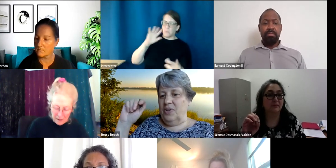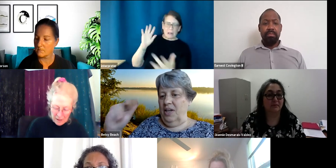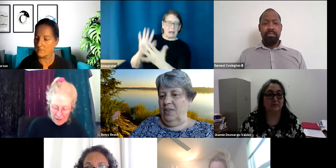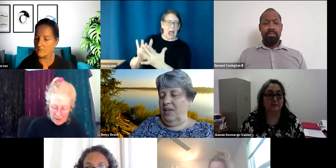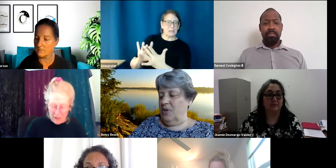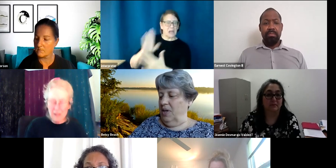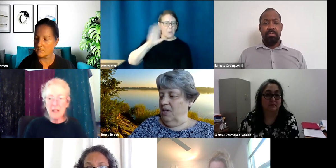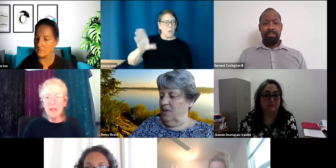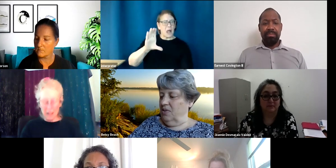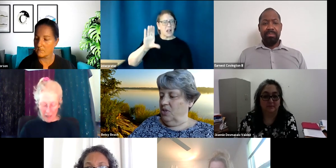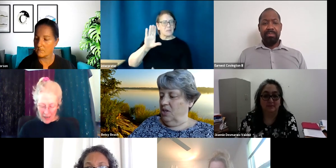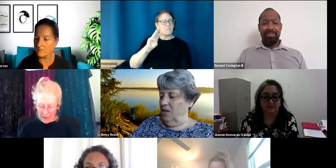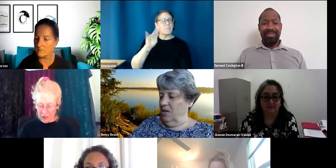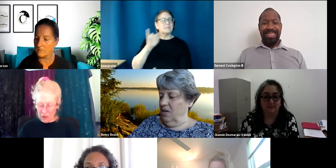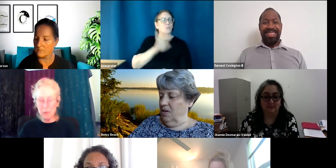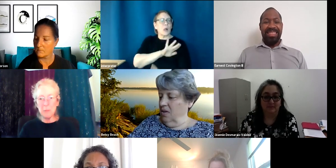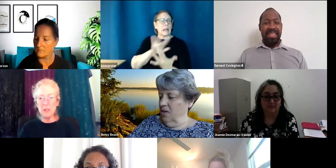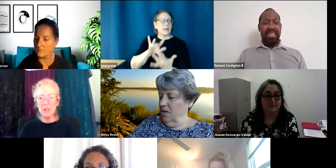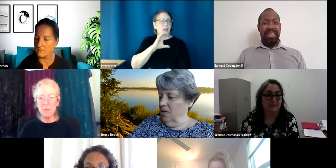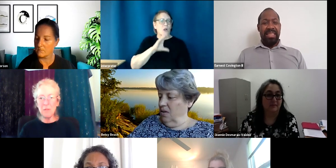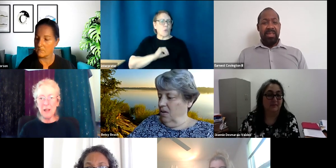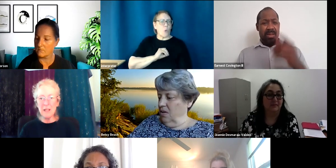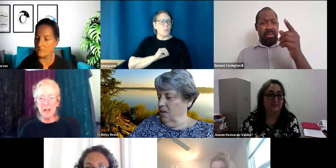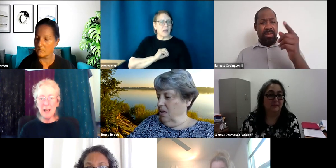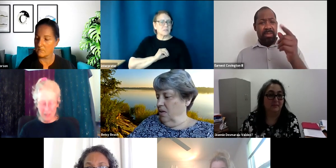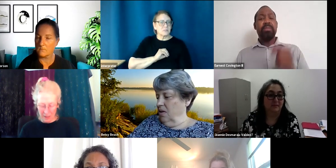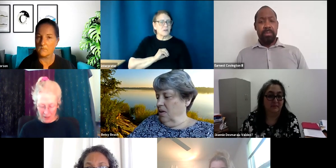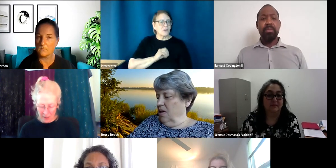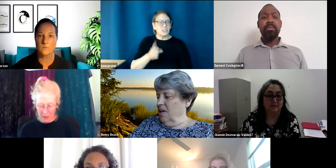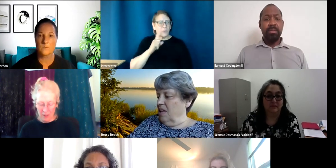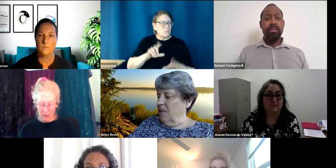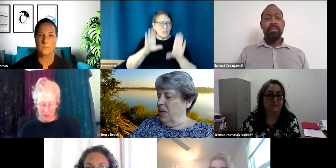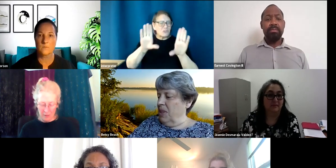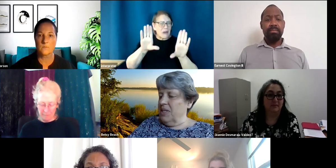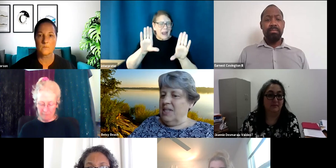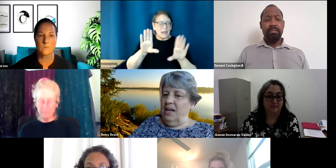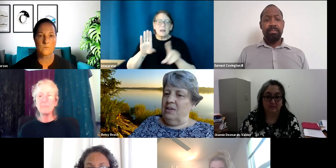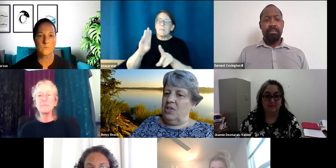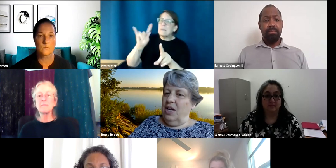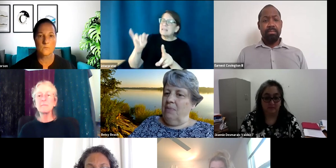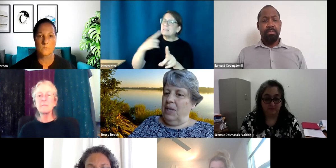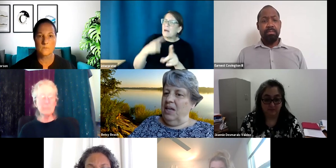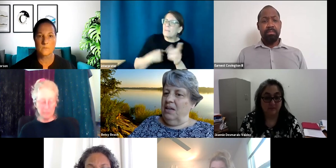yeah, that's a great idea. I think she would be just fantastic. Give me the date and time again,